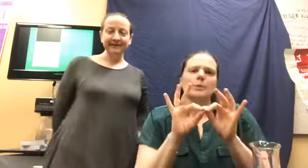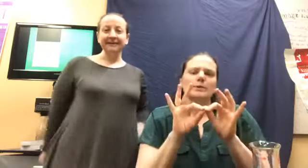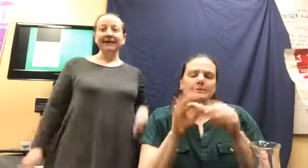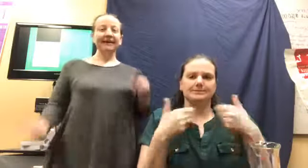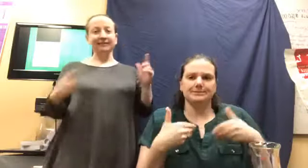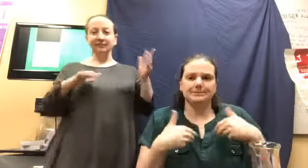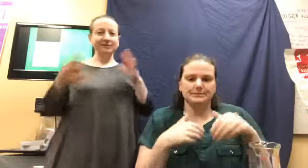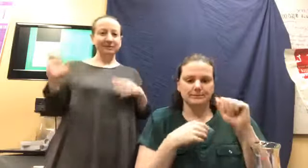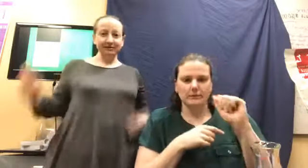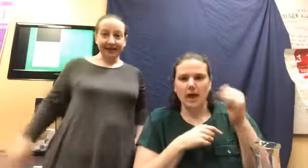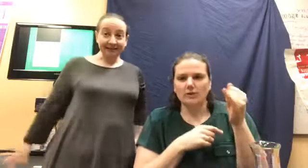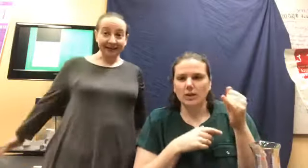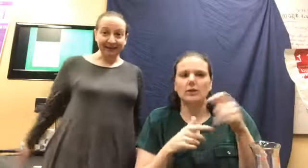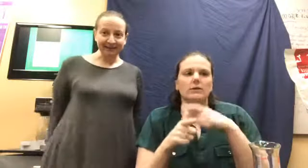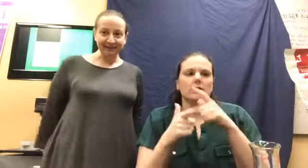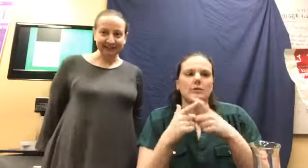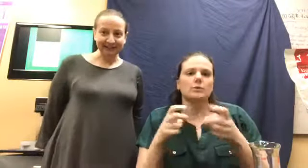And then we'll switch around as we need to.